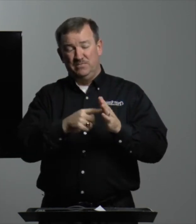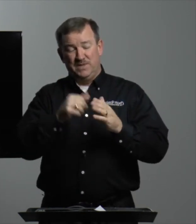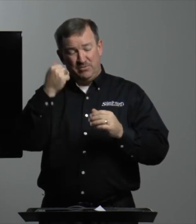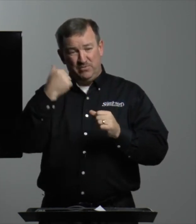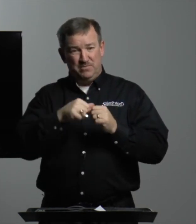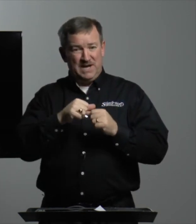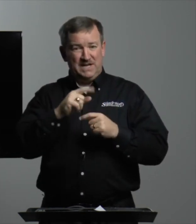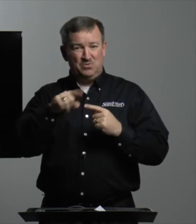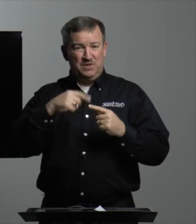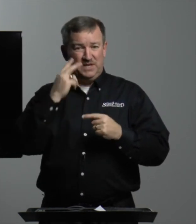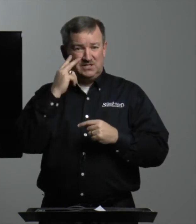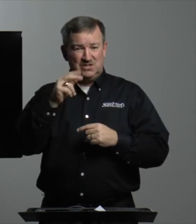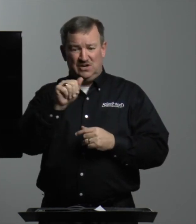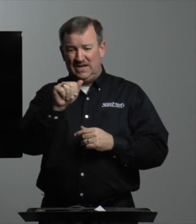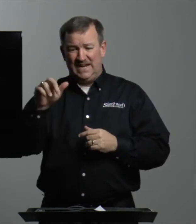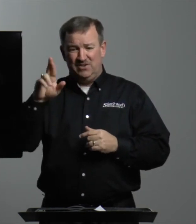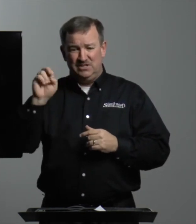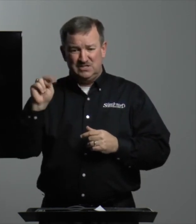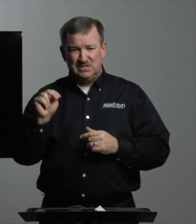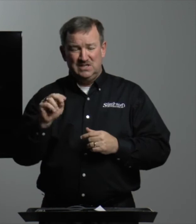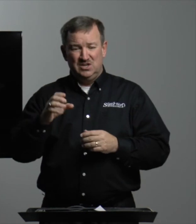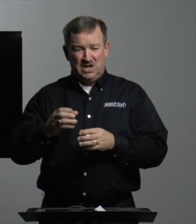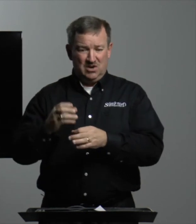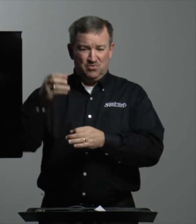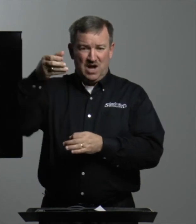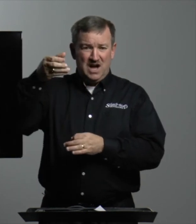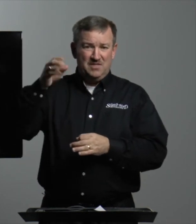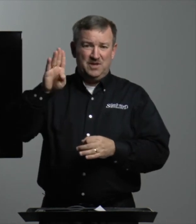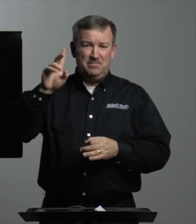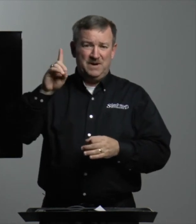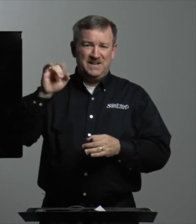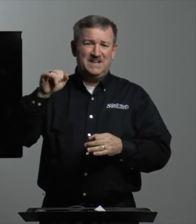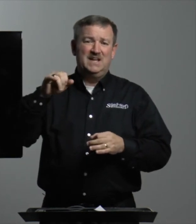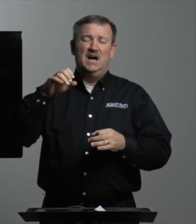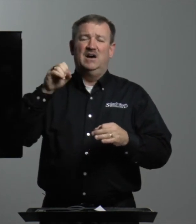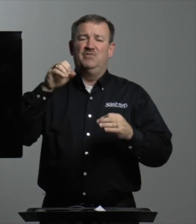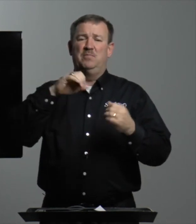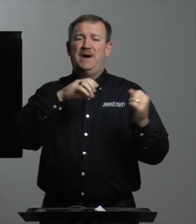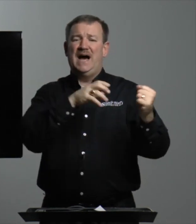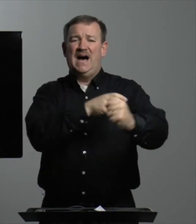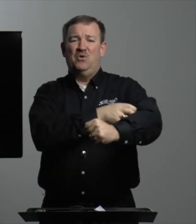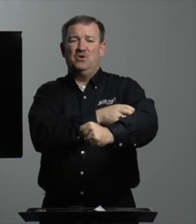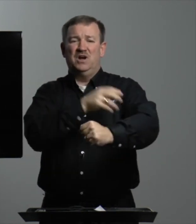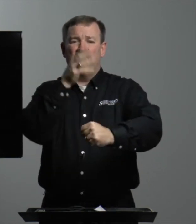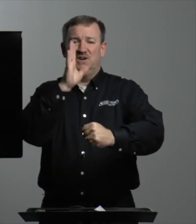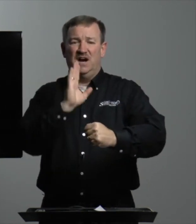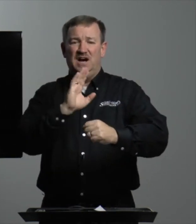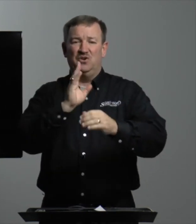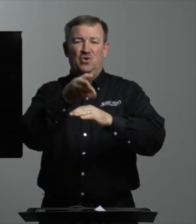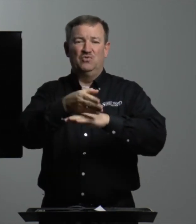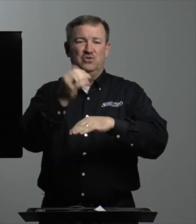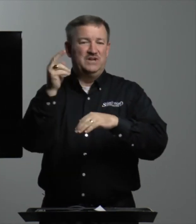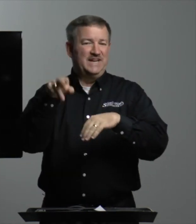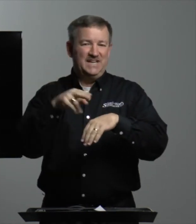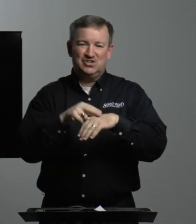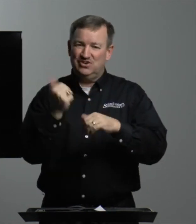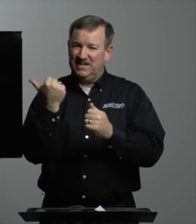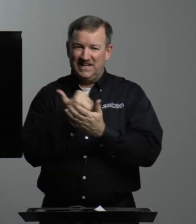reminded when they saw Aaron's rod that budded of the power of God over nature and